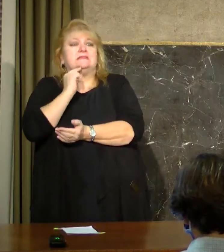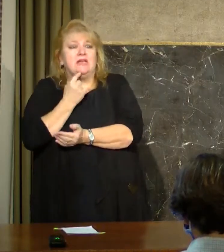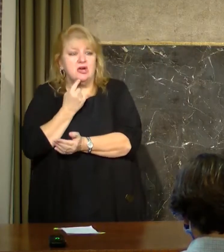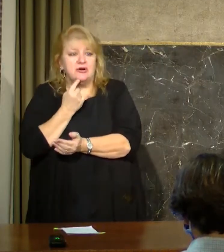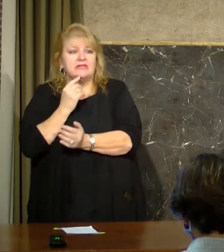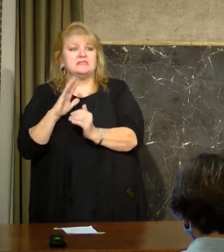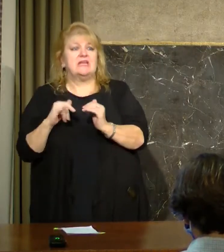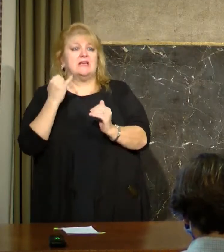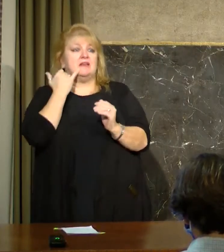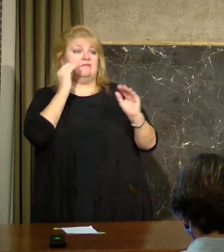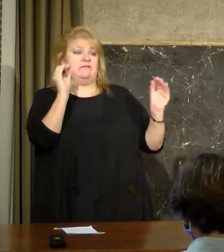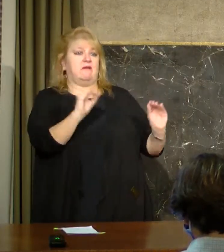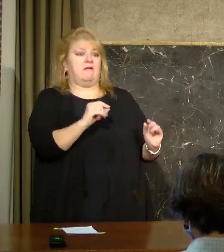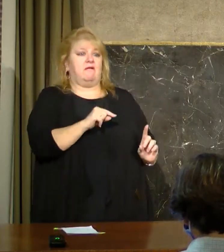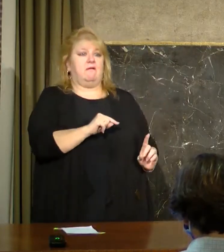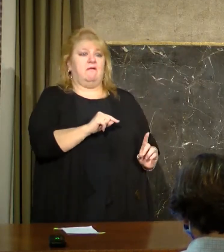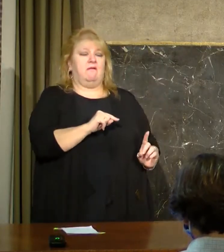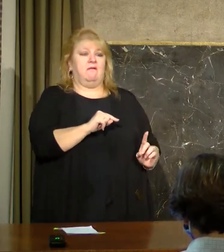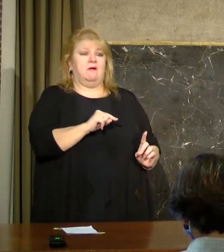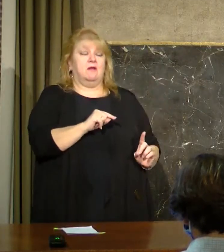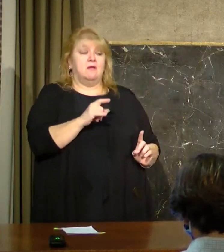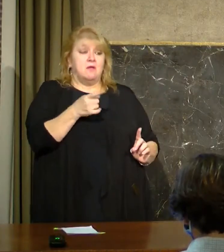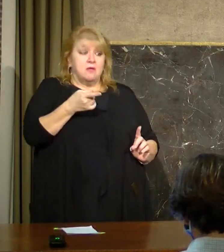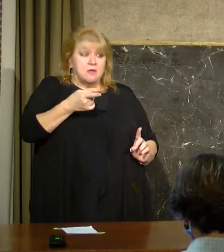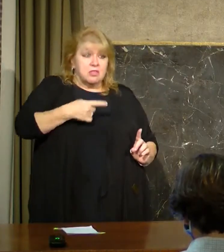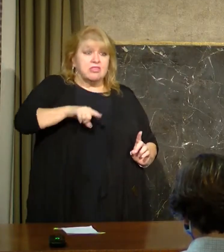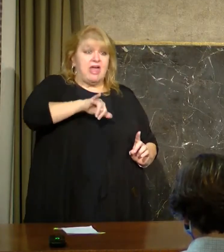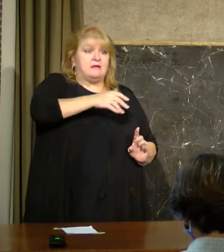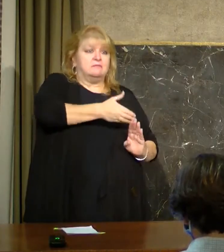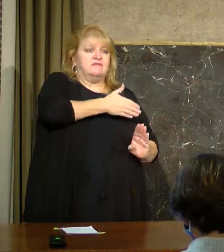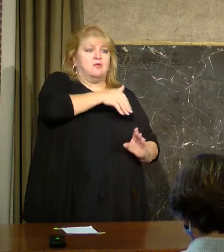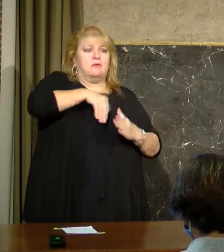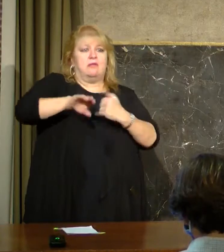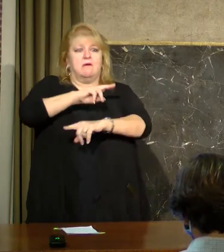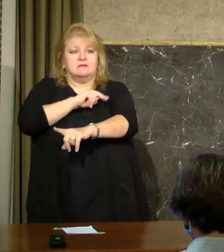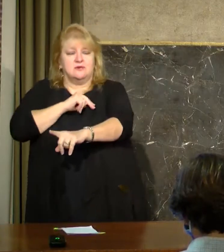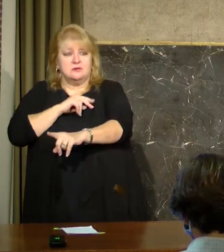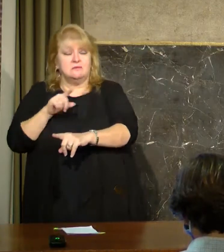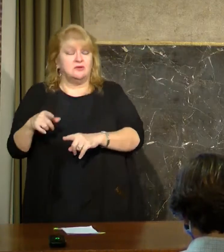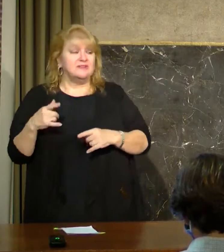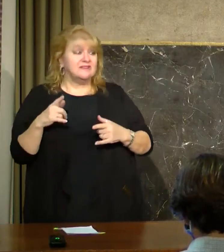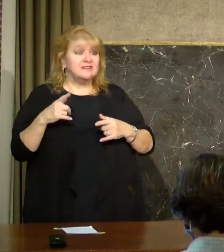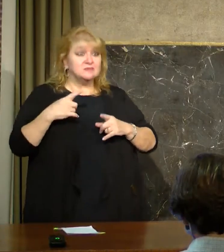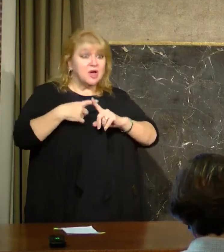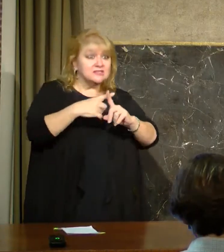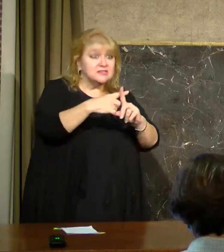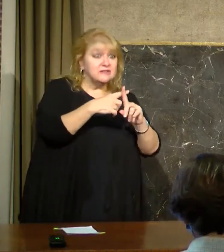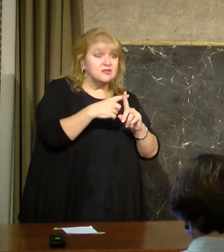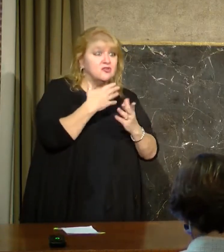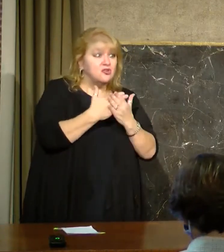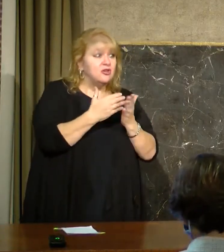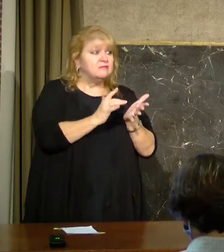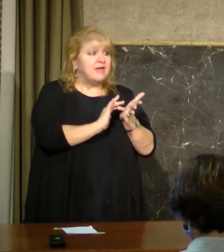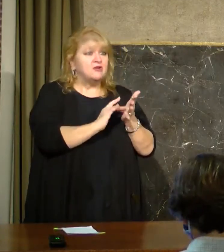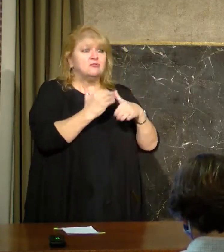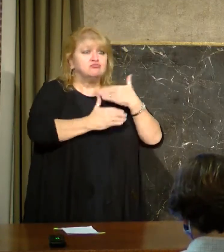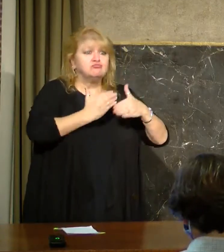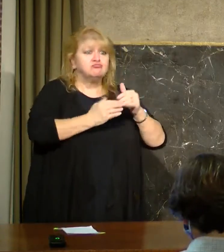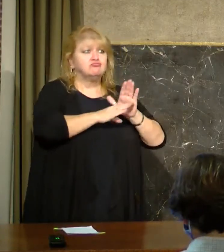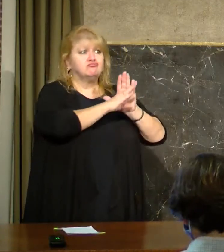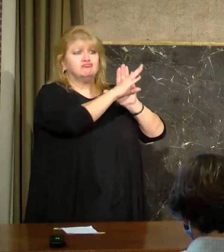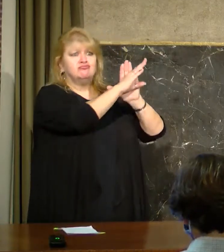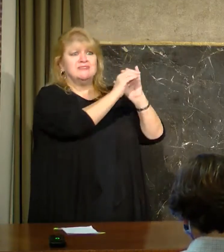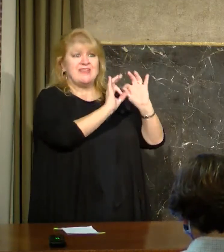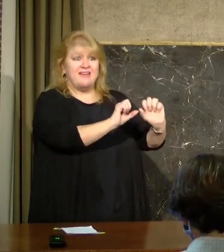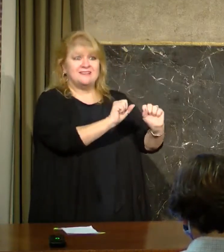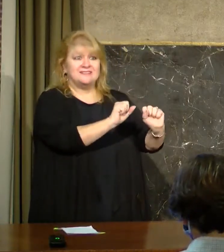things that are actually positive out there. But overall, we're in a very, very difficult place. And one of the things that make this particularly